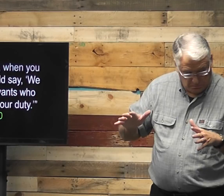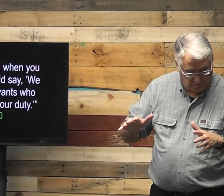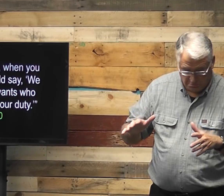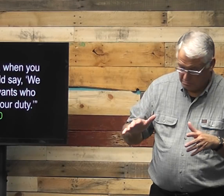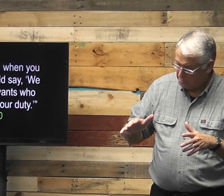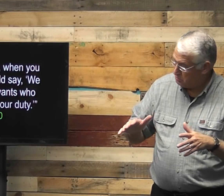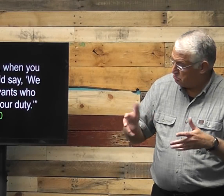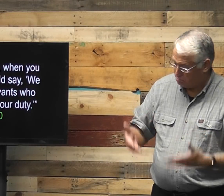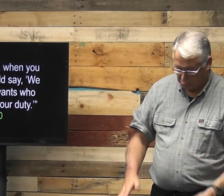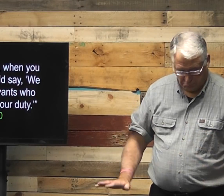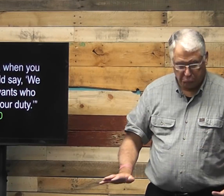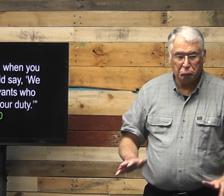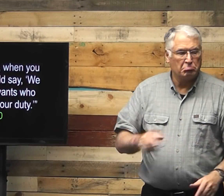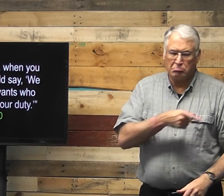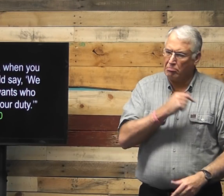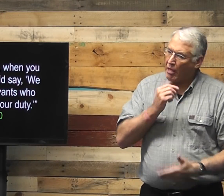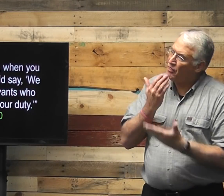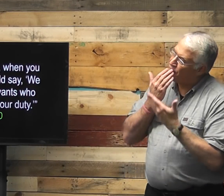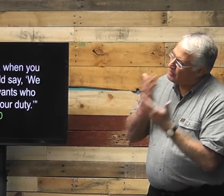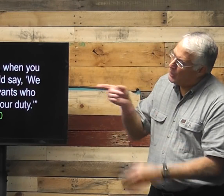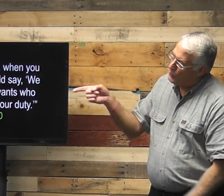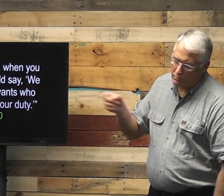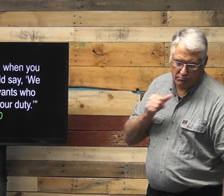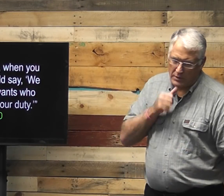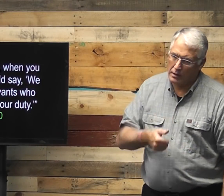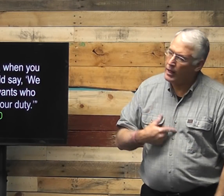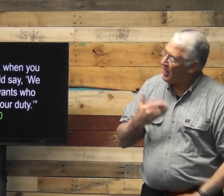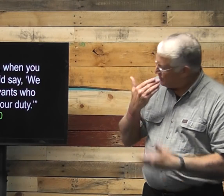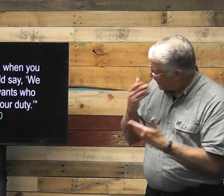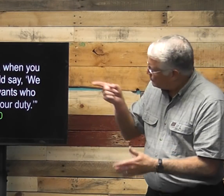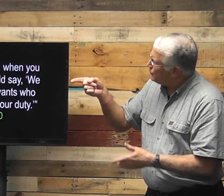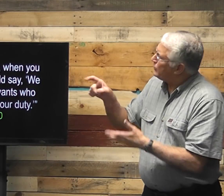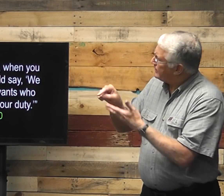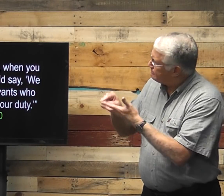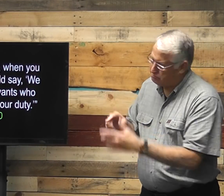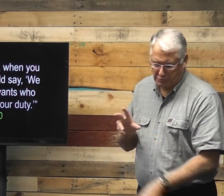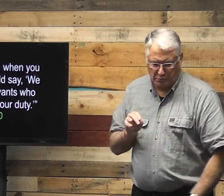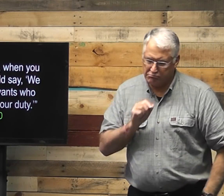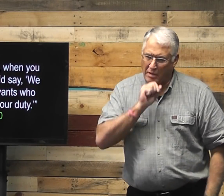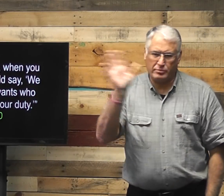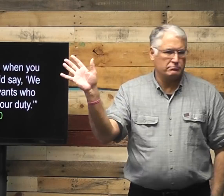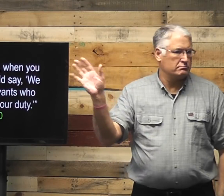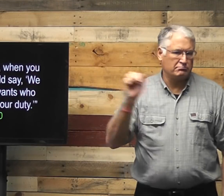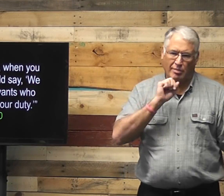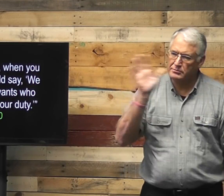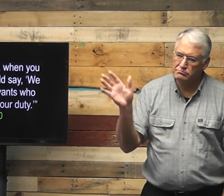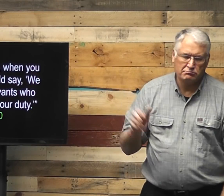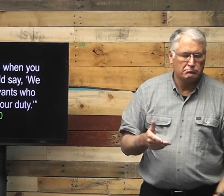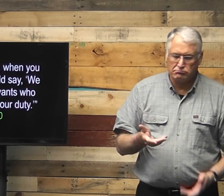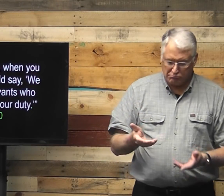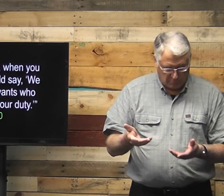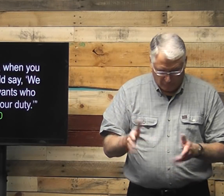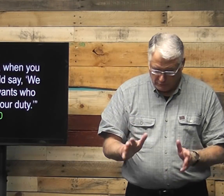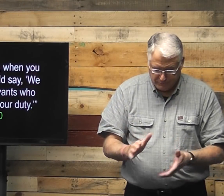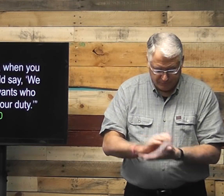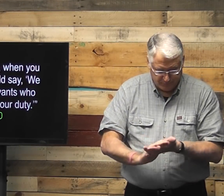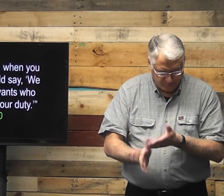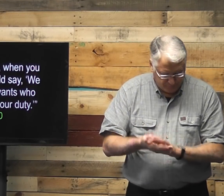while his needs had been met, he didn't say thank you. I didn't thank him for all the work. He wouldn't say anything.